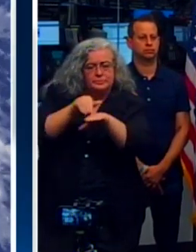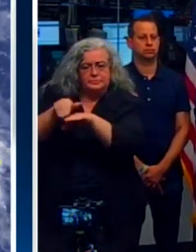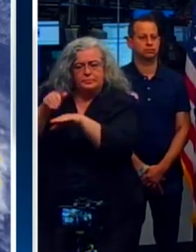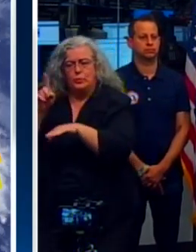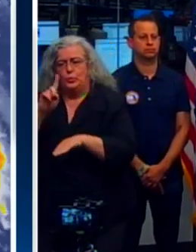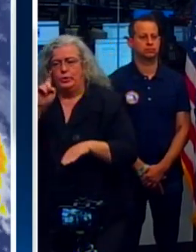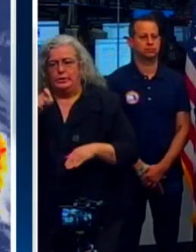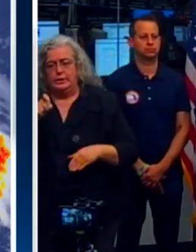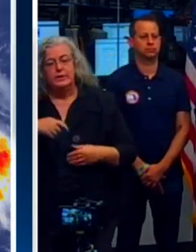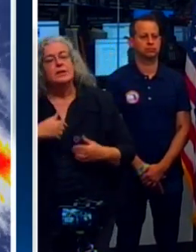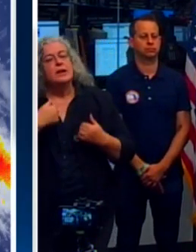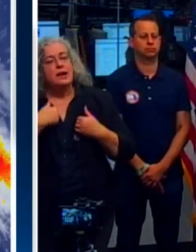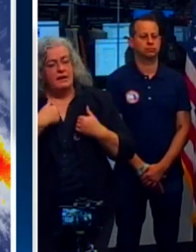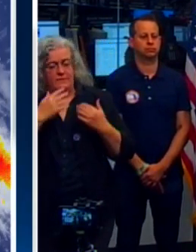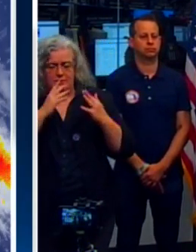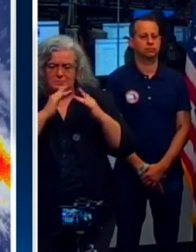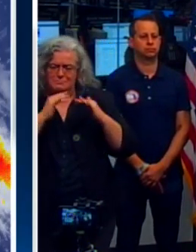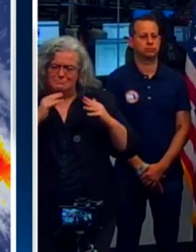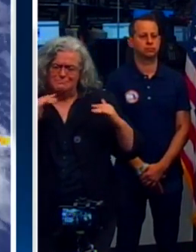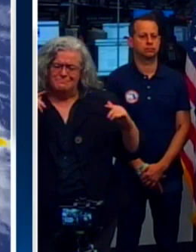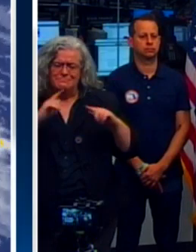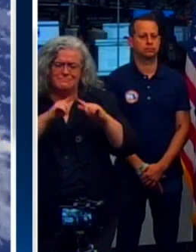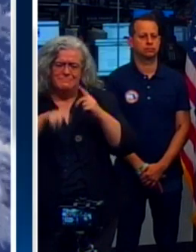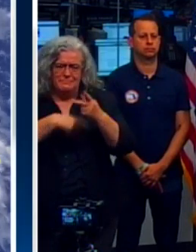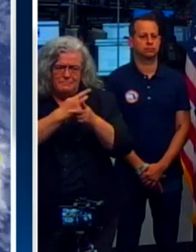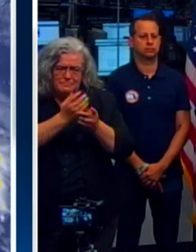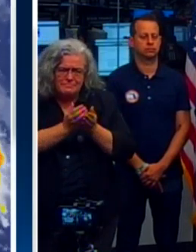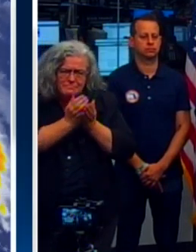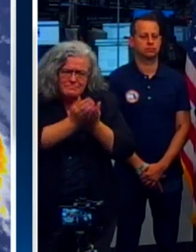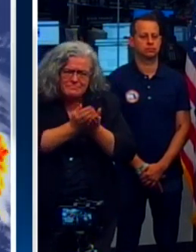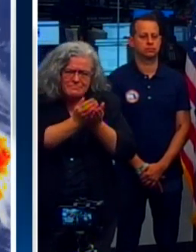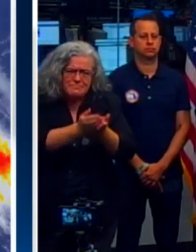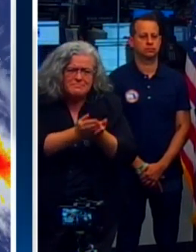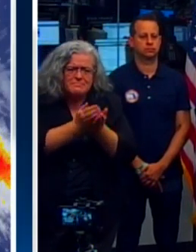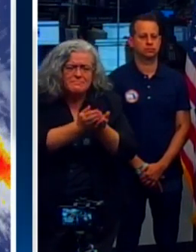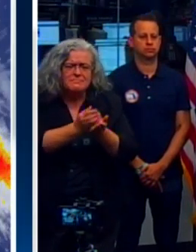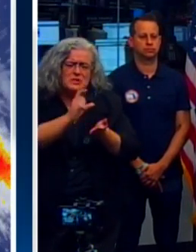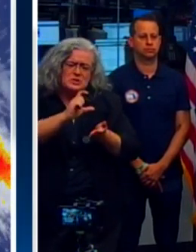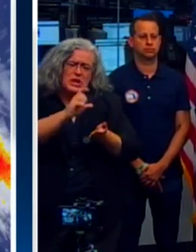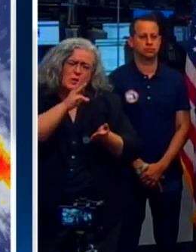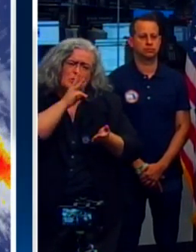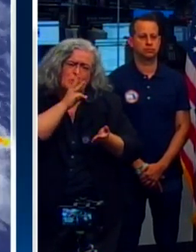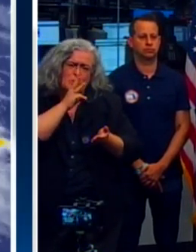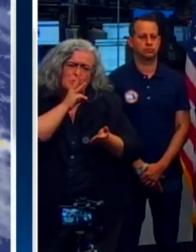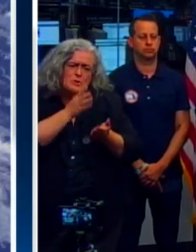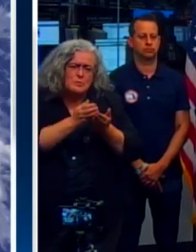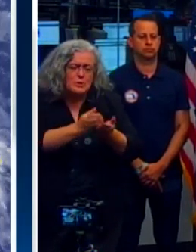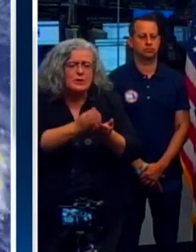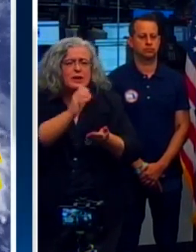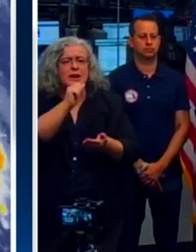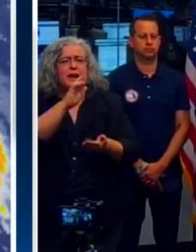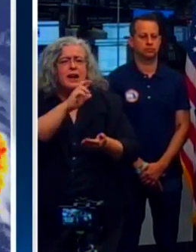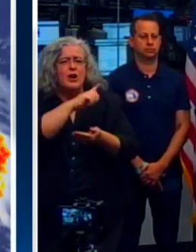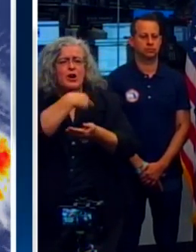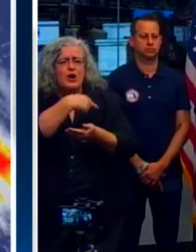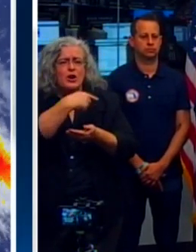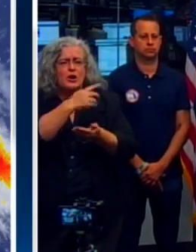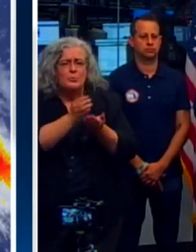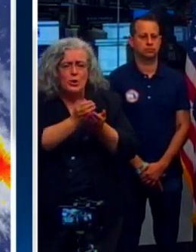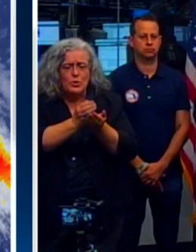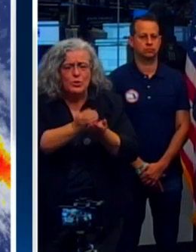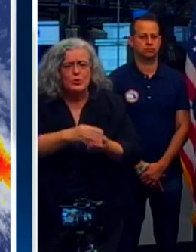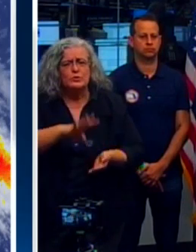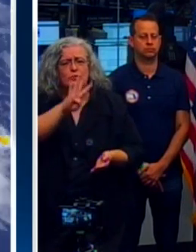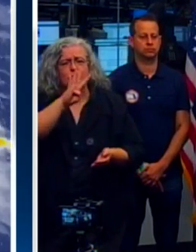days using a variety of specialized equipment, including shallow draft boats, ATVs, airboats, and four-wheel drive vehicles.